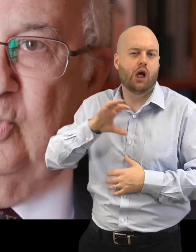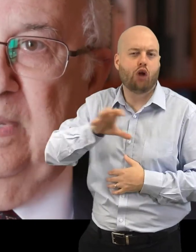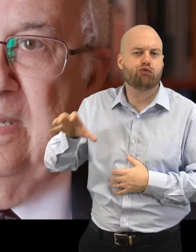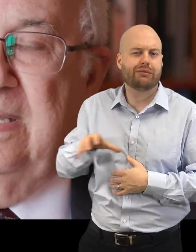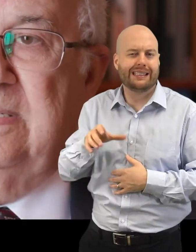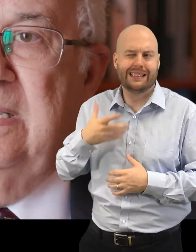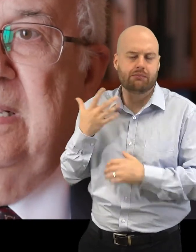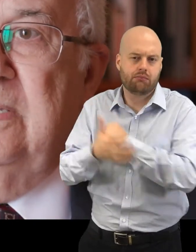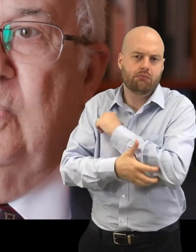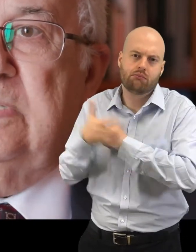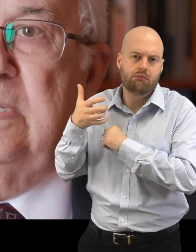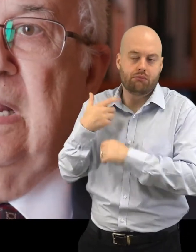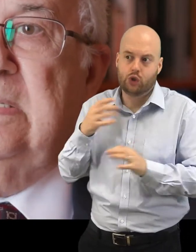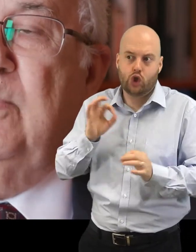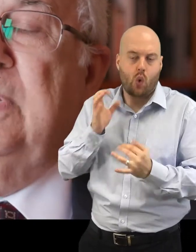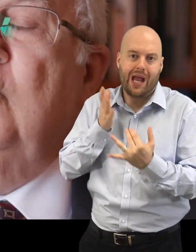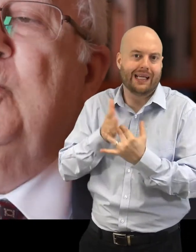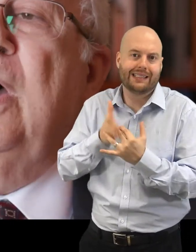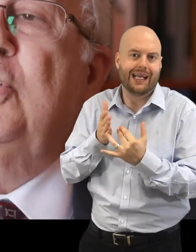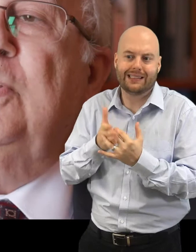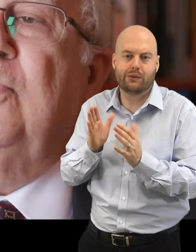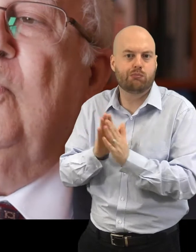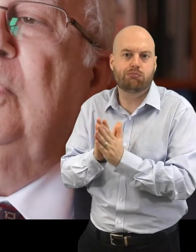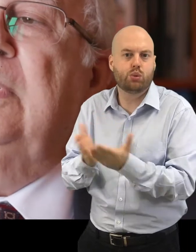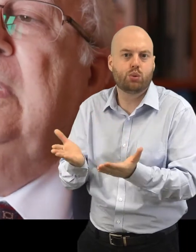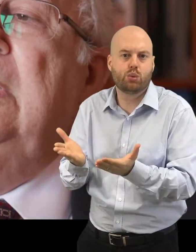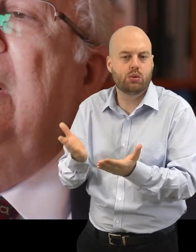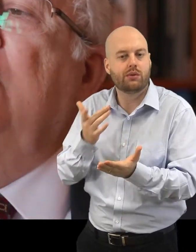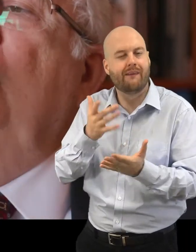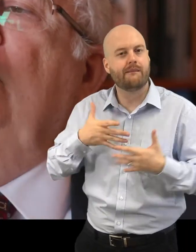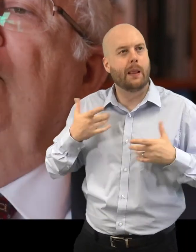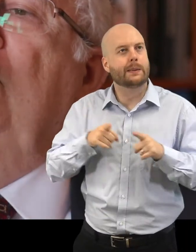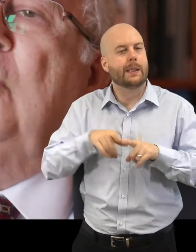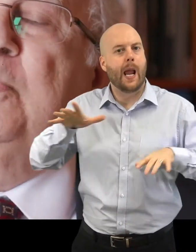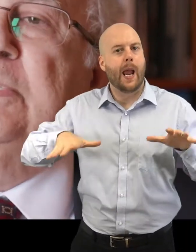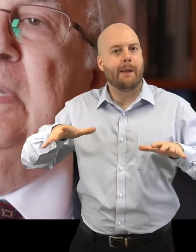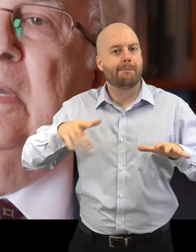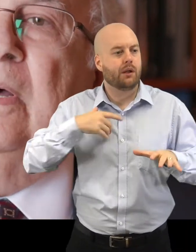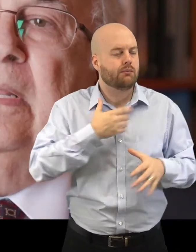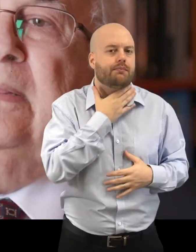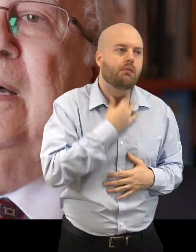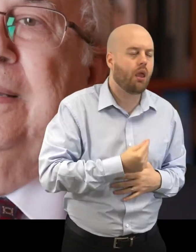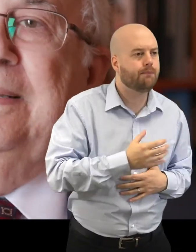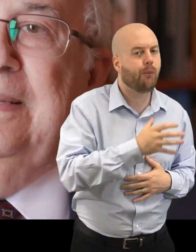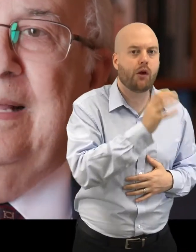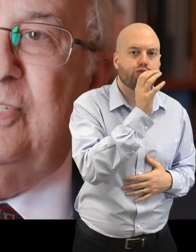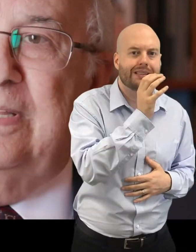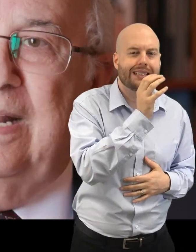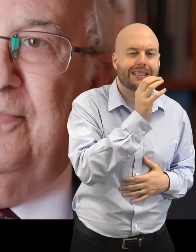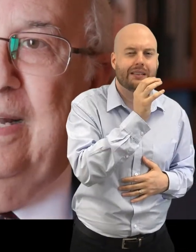to many things. So it was like somebody who's parched for water and you put a few drops on their tongue. That's not enough really